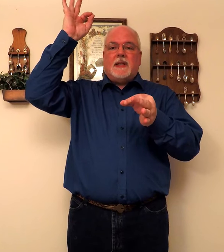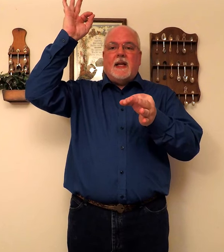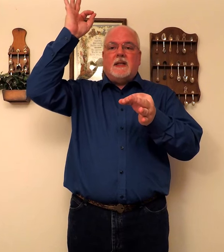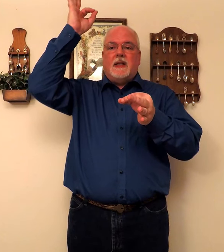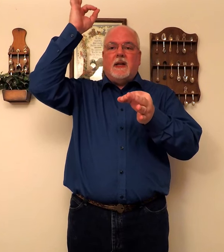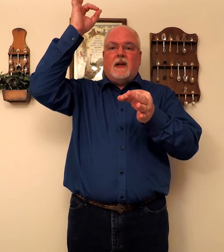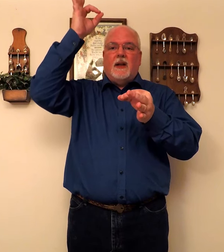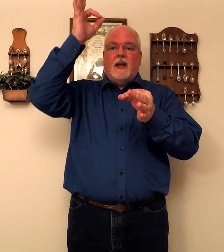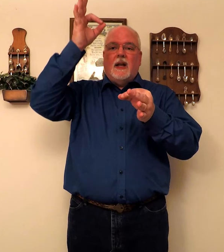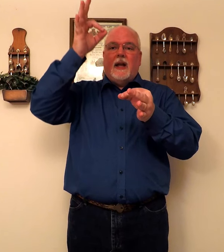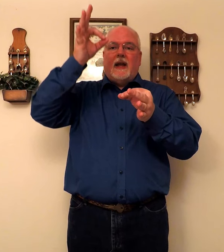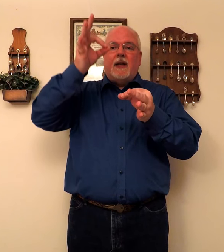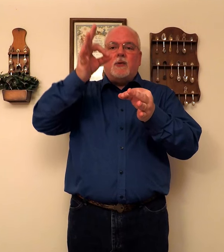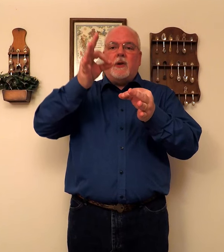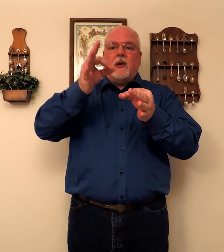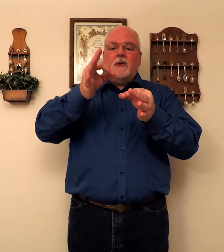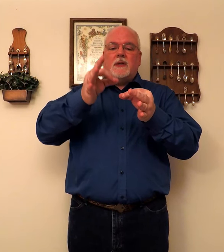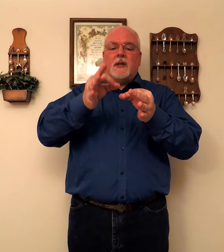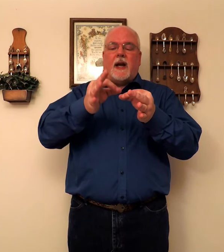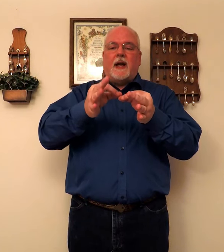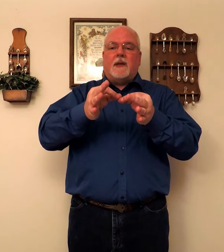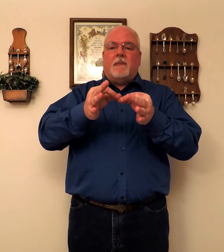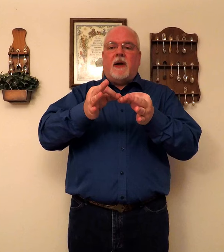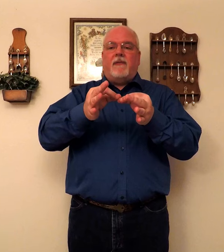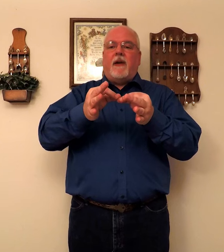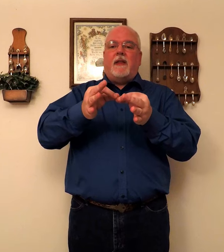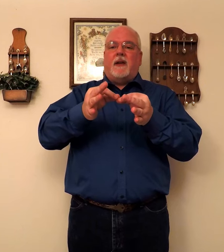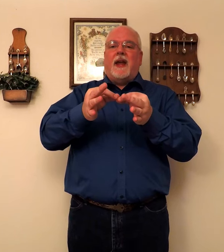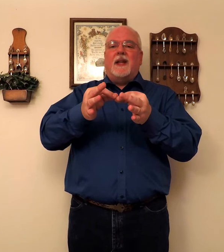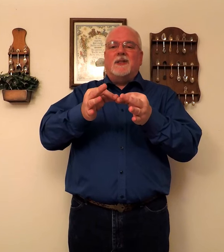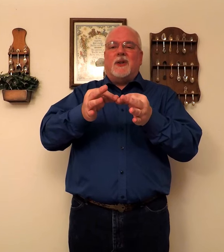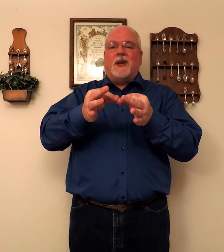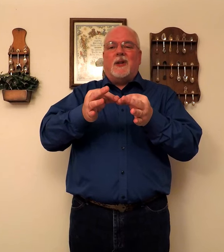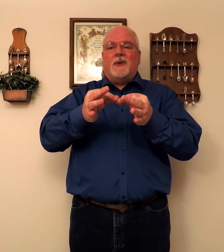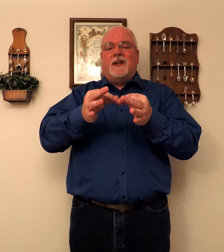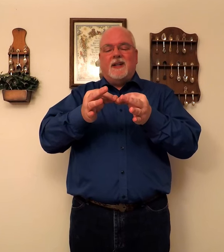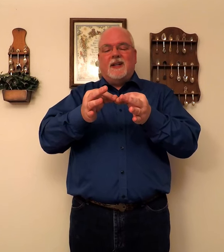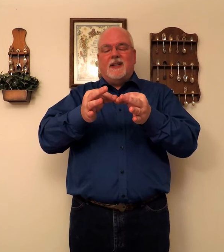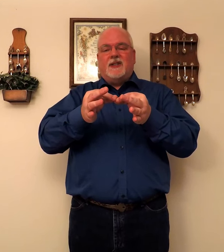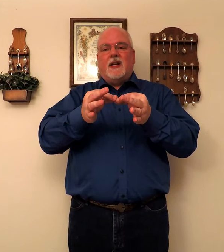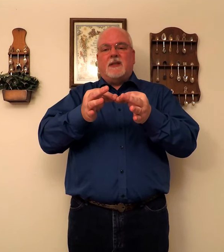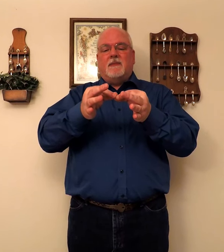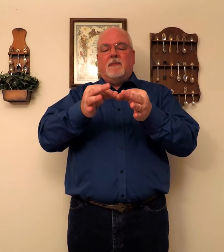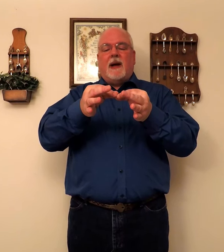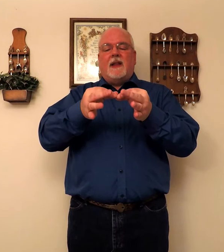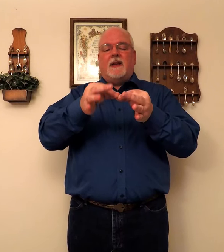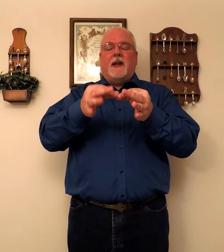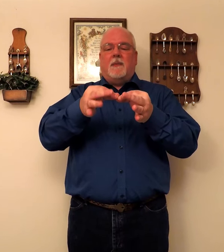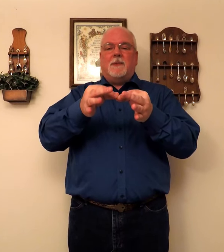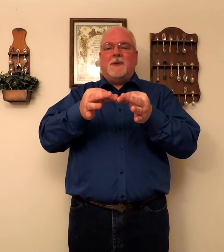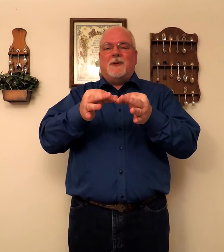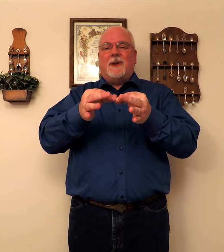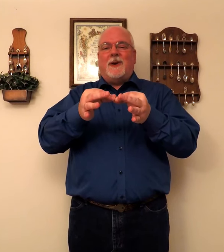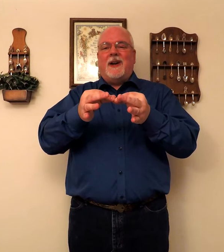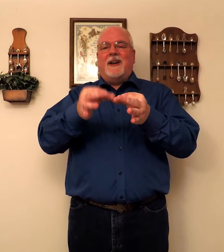stays still. And this one closes its eyes and by faith lands on the other one. Just by the tips. All right?